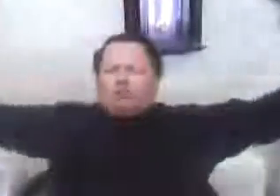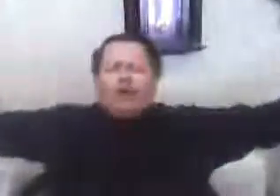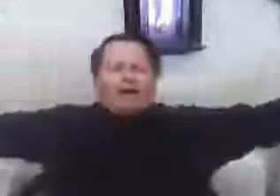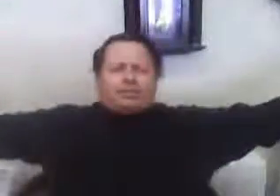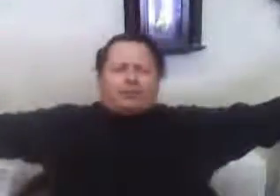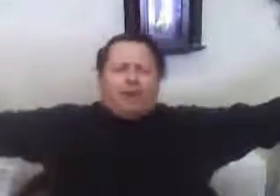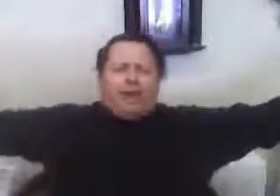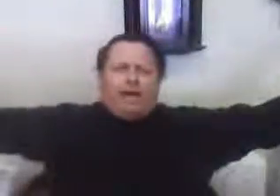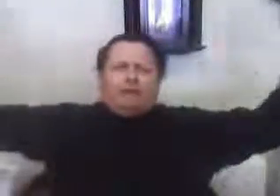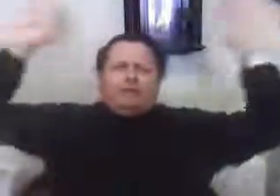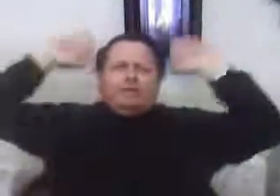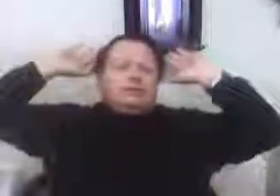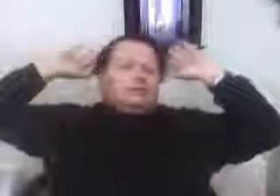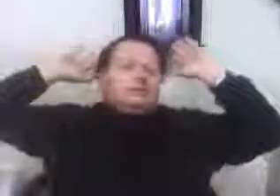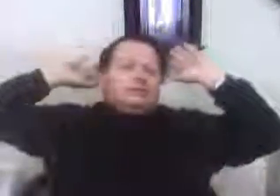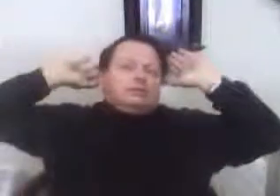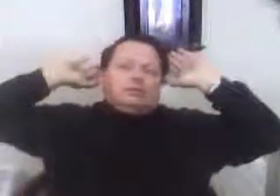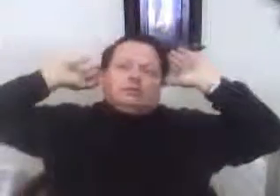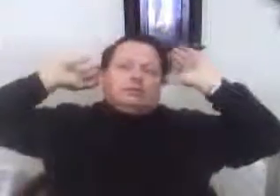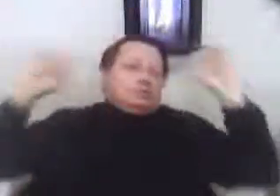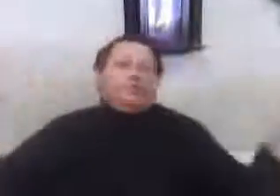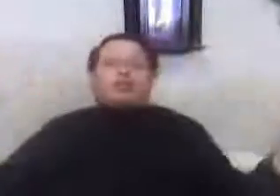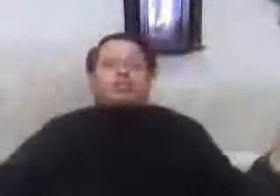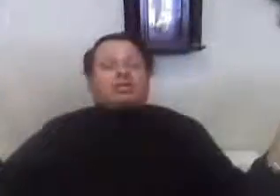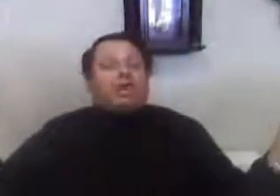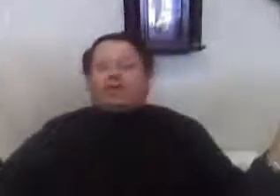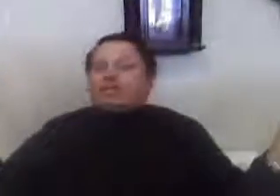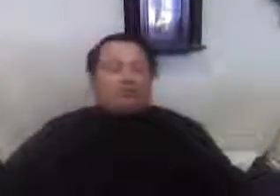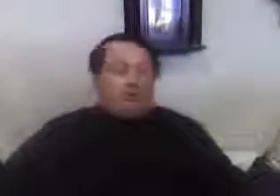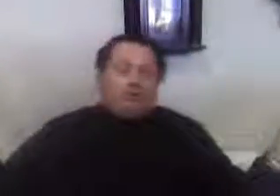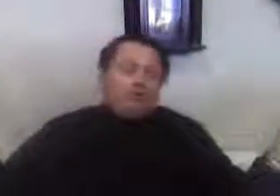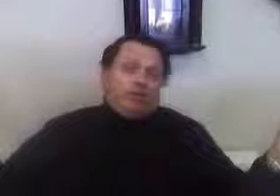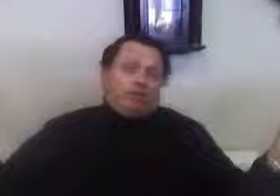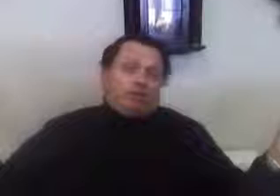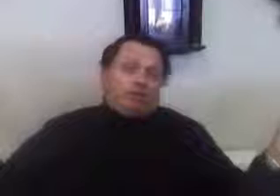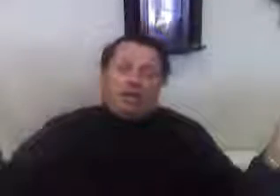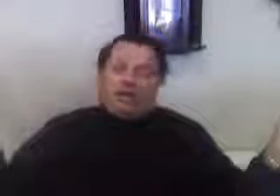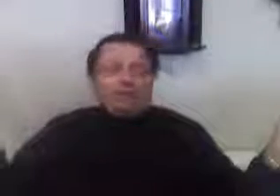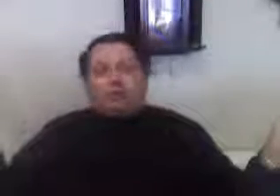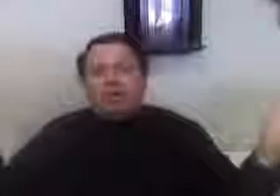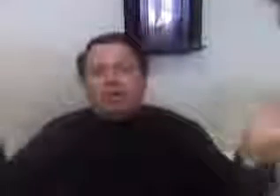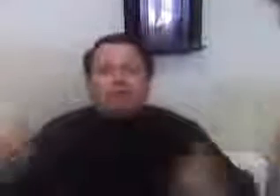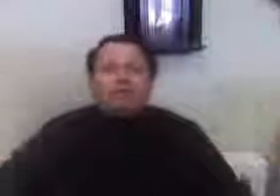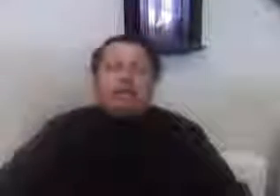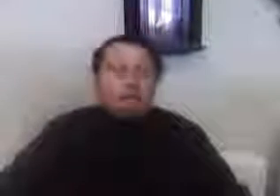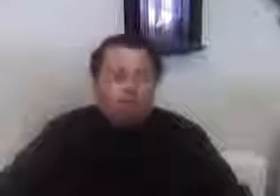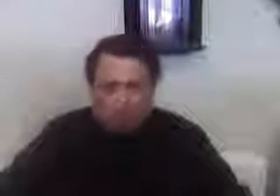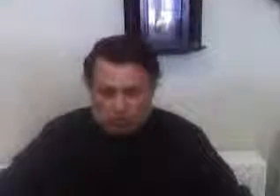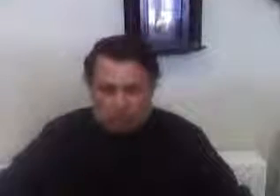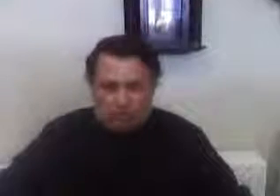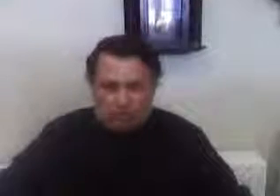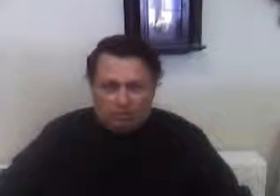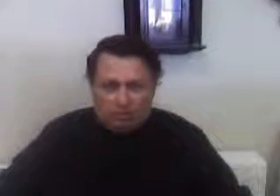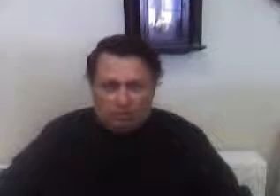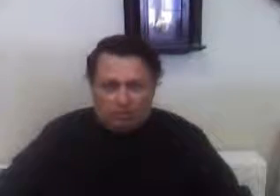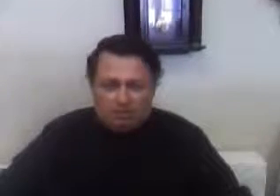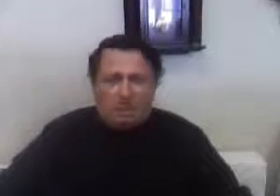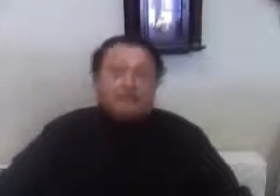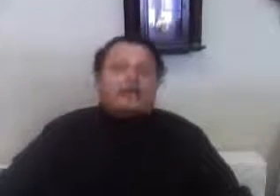no blocks and away. The rich get extremely rich, and everybody else gets poor. That's